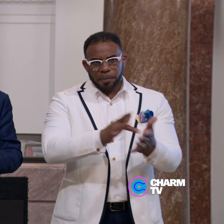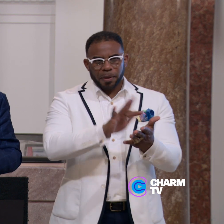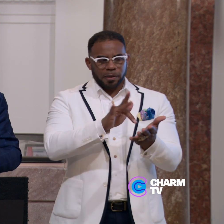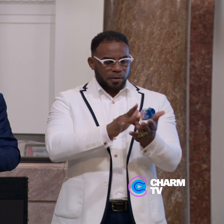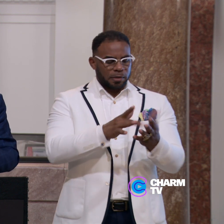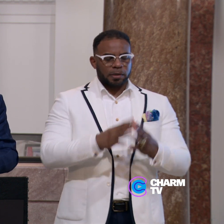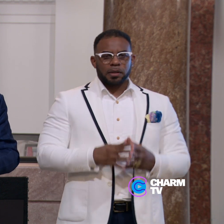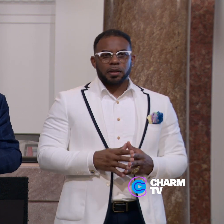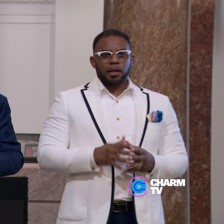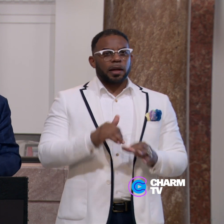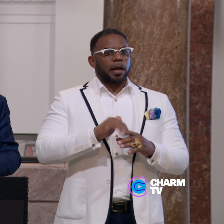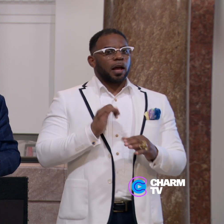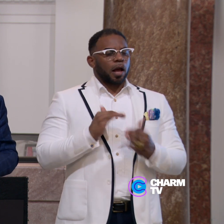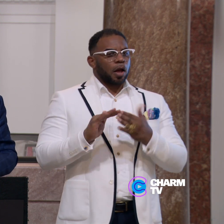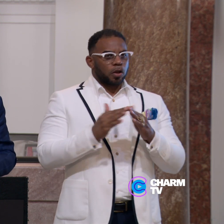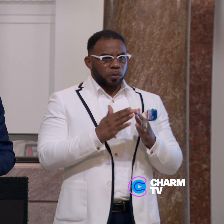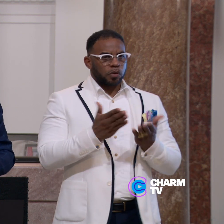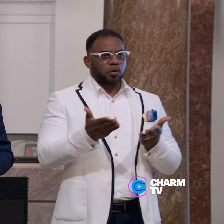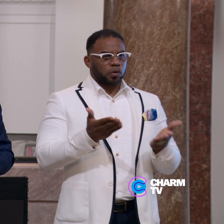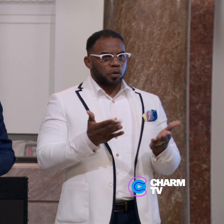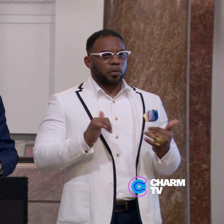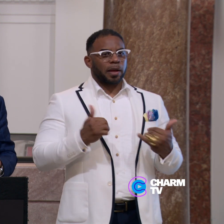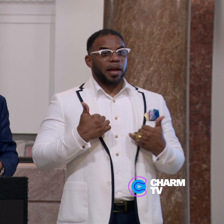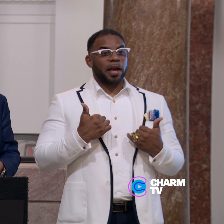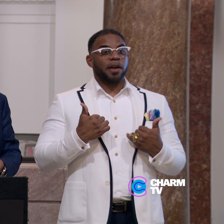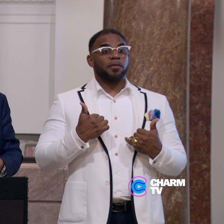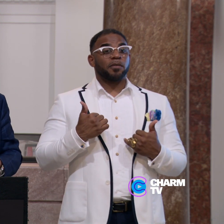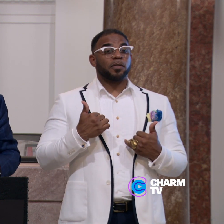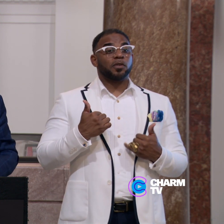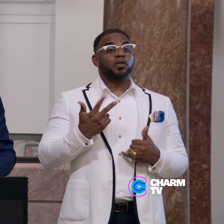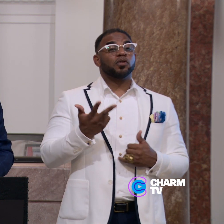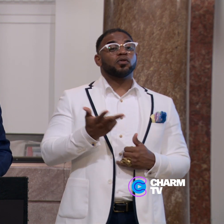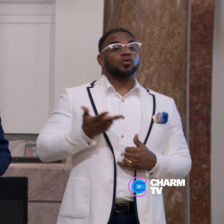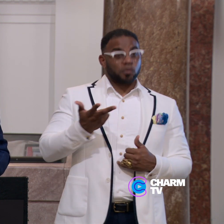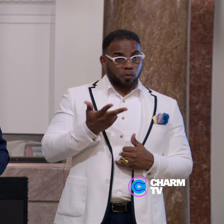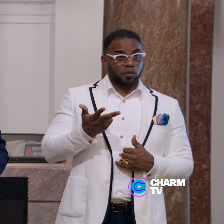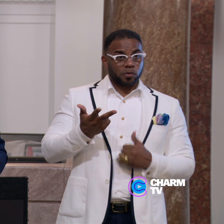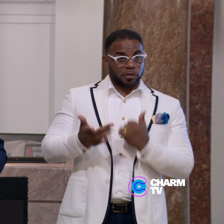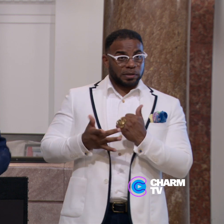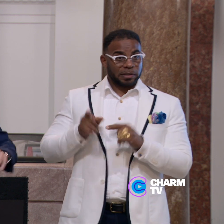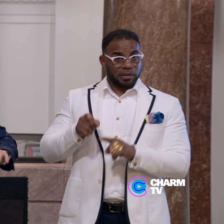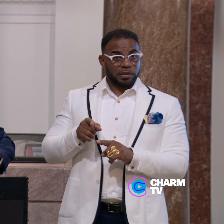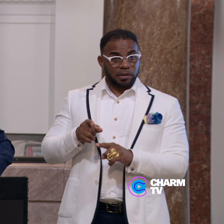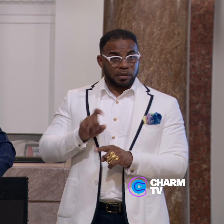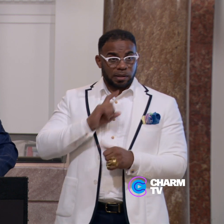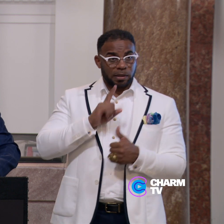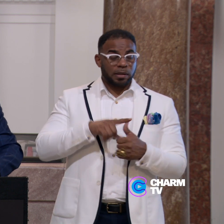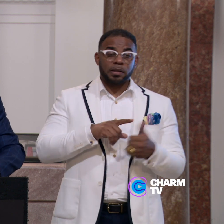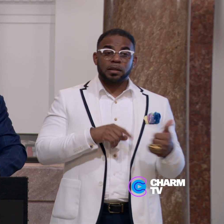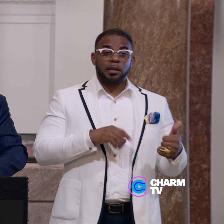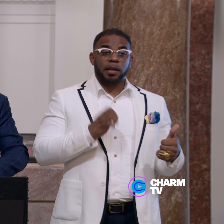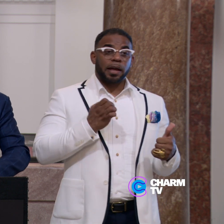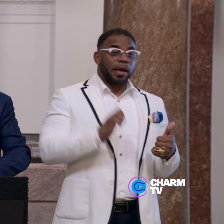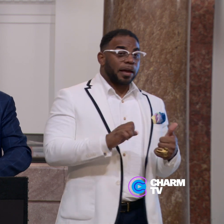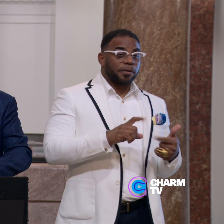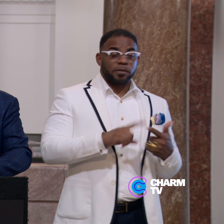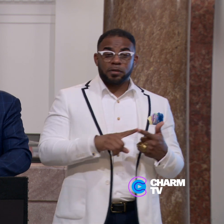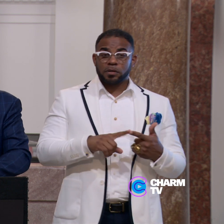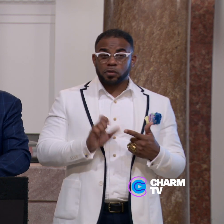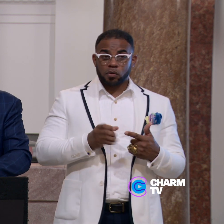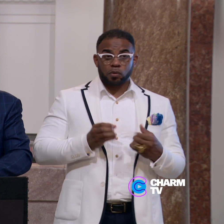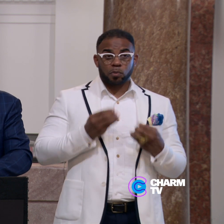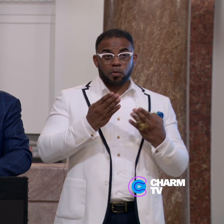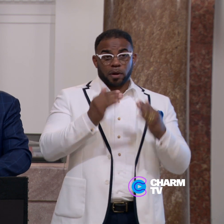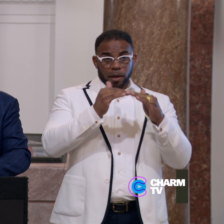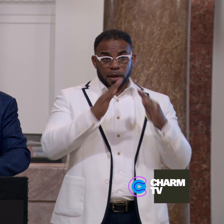center, in our community services, we have a tripartite mission. And that is efforts to